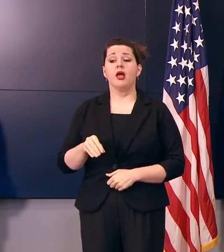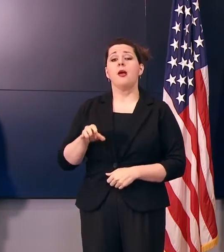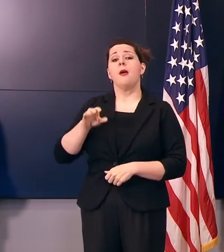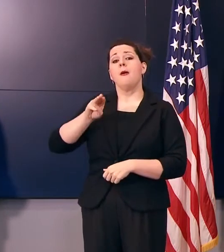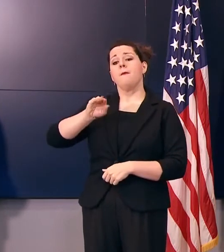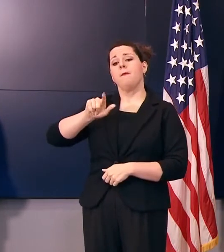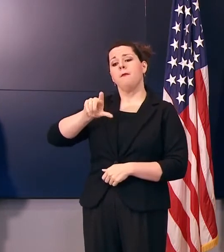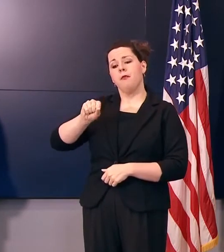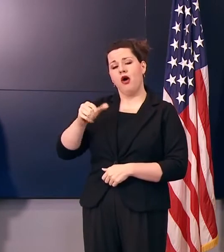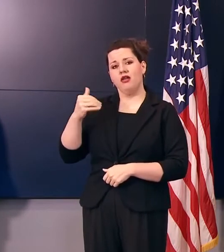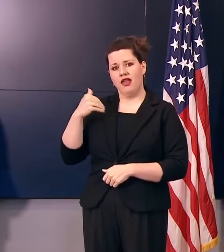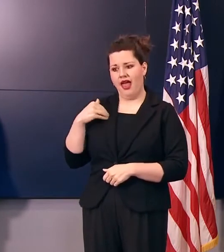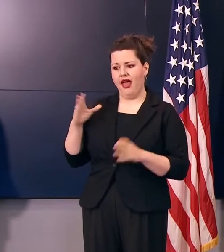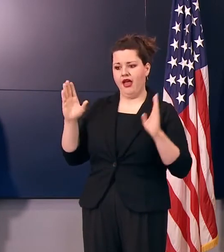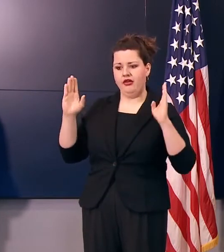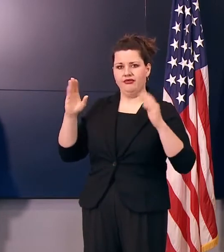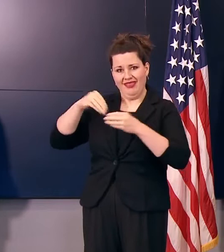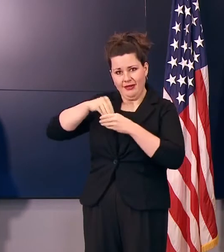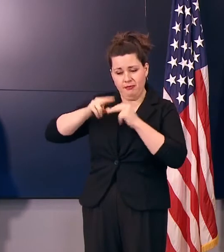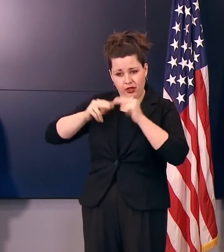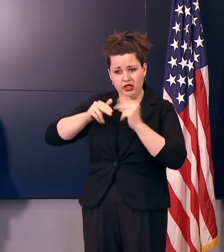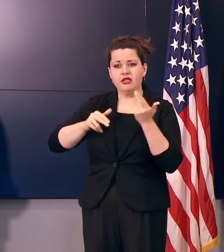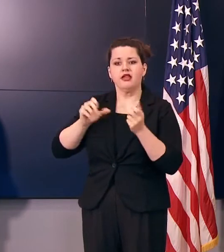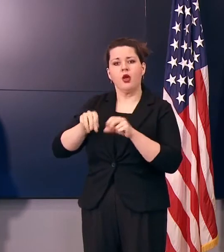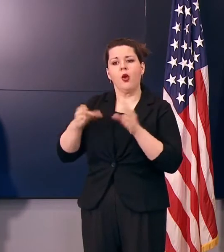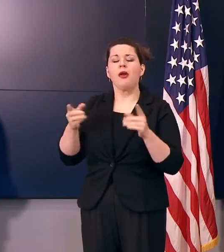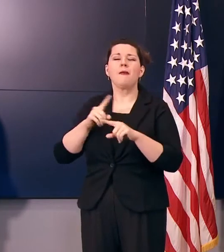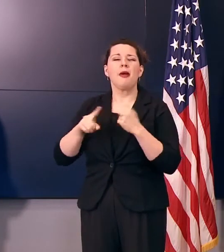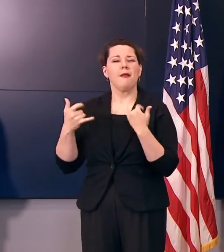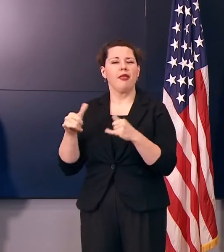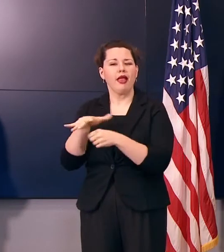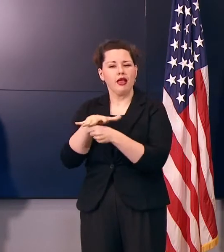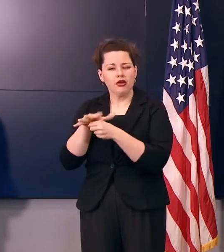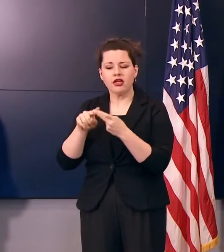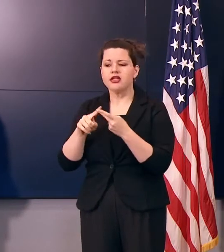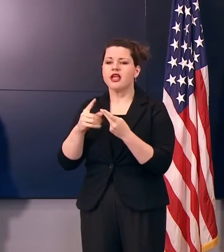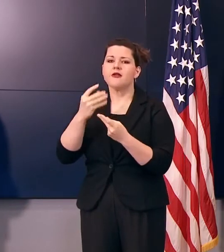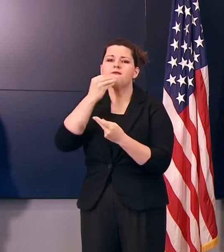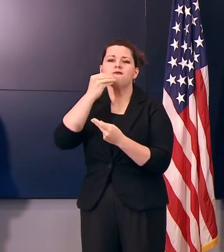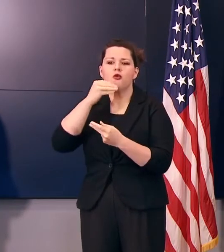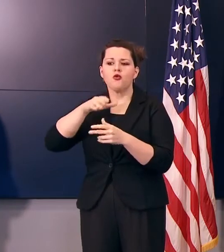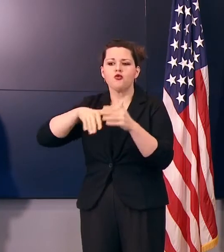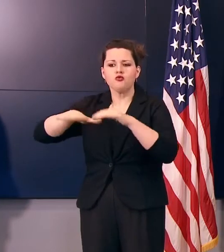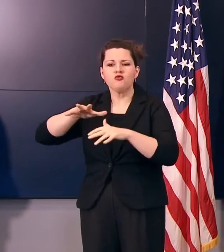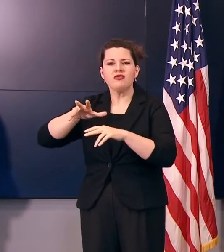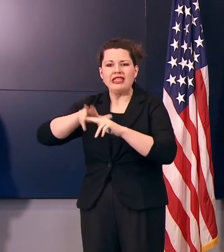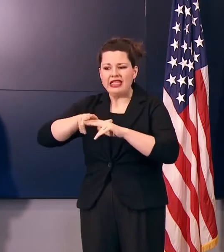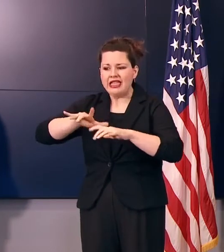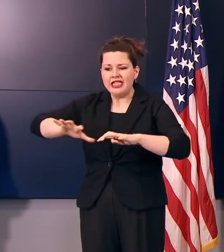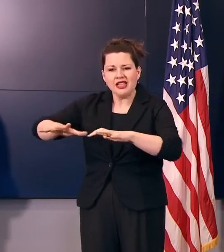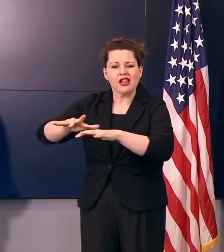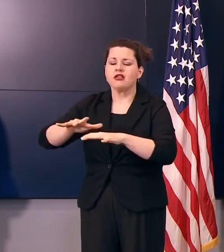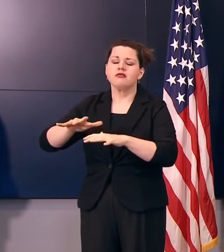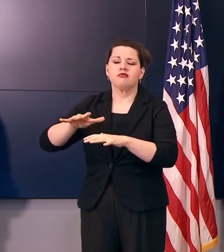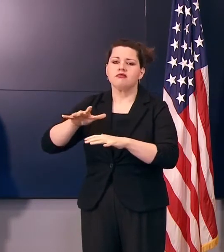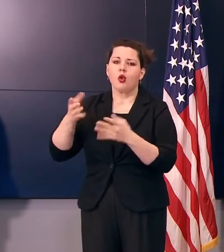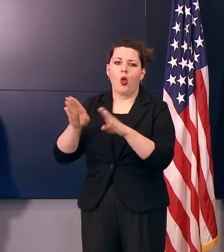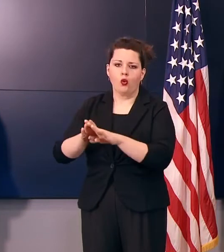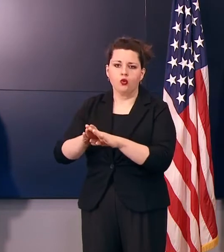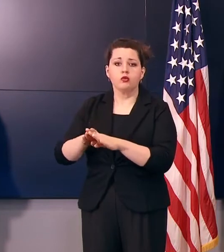at 50% capacity, but play areas and common seating areas, including food court dining, must remain closed.